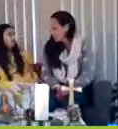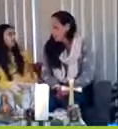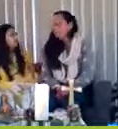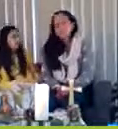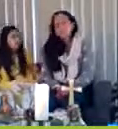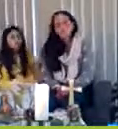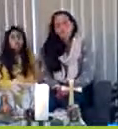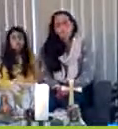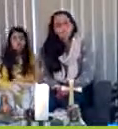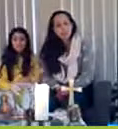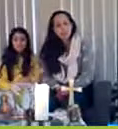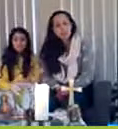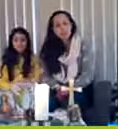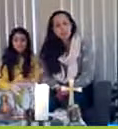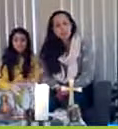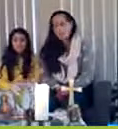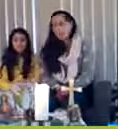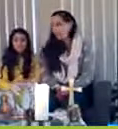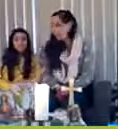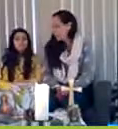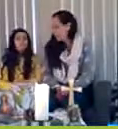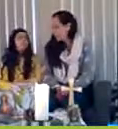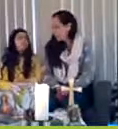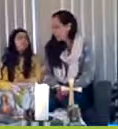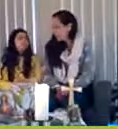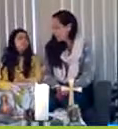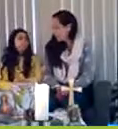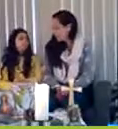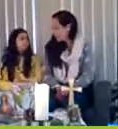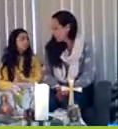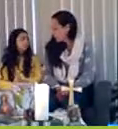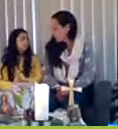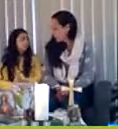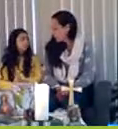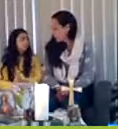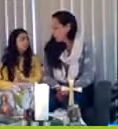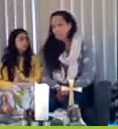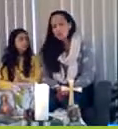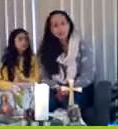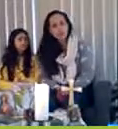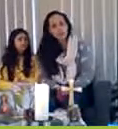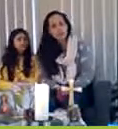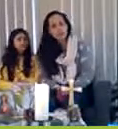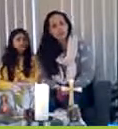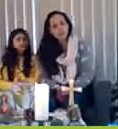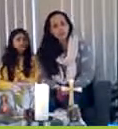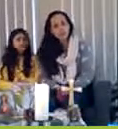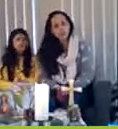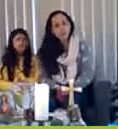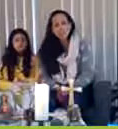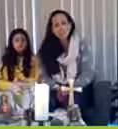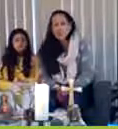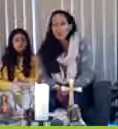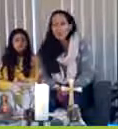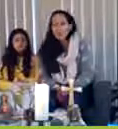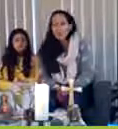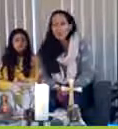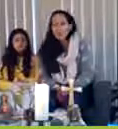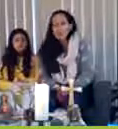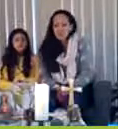the bread of life. He said he's the bread of life. I don't think that would have upset me, but they mustn't have understood. And so it made them upset,